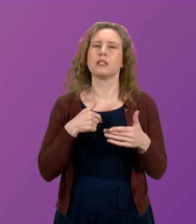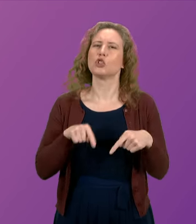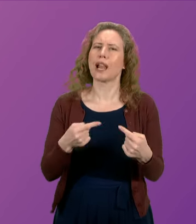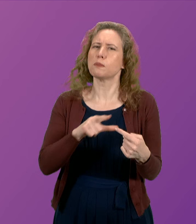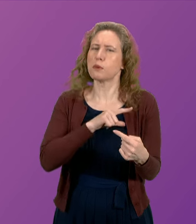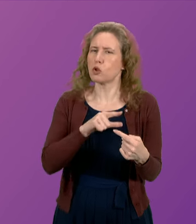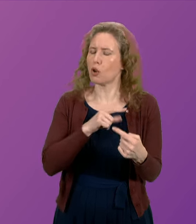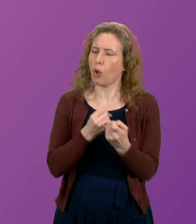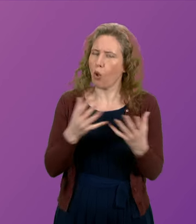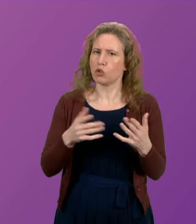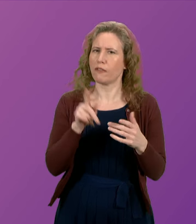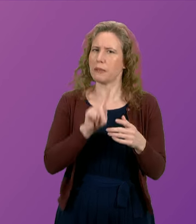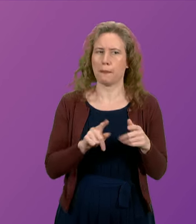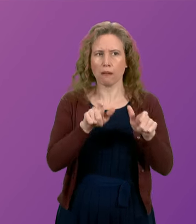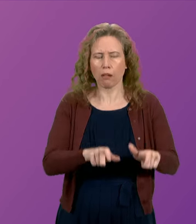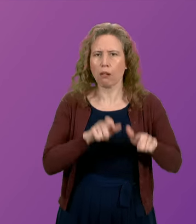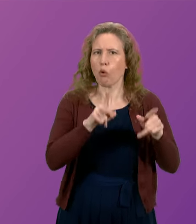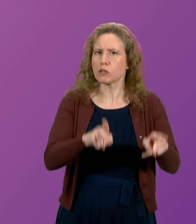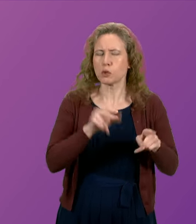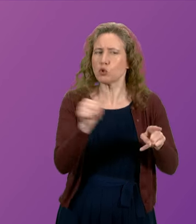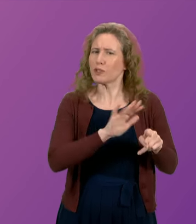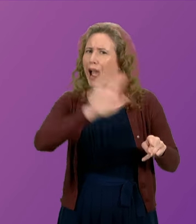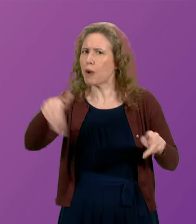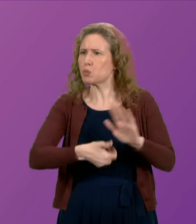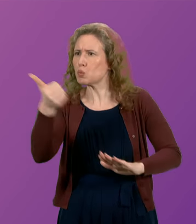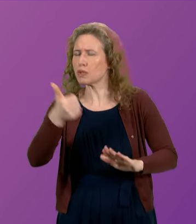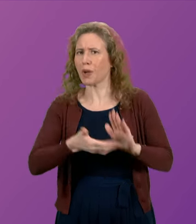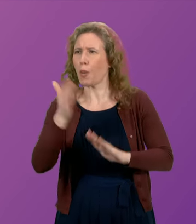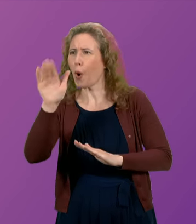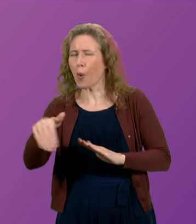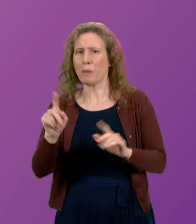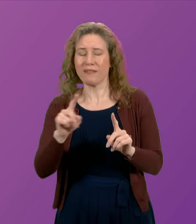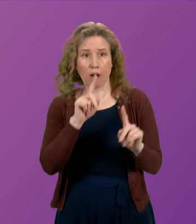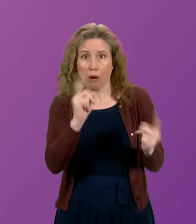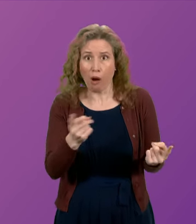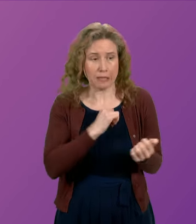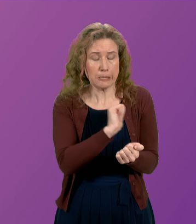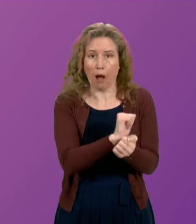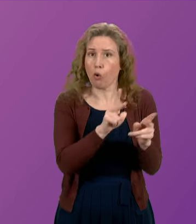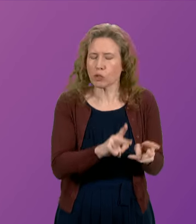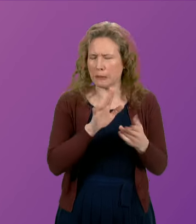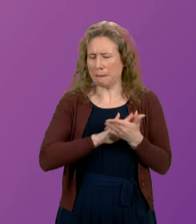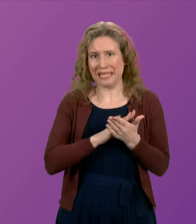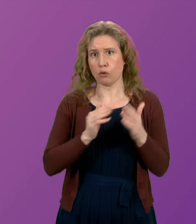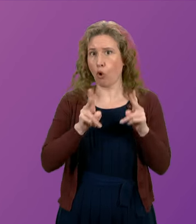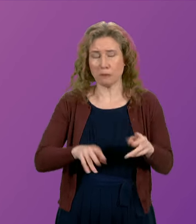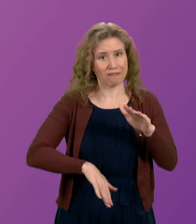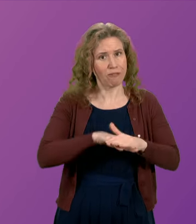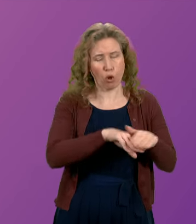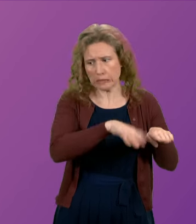level of delayed discharges that we have in hospitals, which means that our hospitals are operating at very high levels of occupancy.